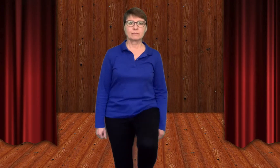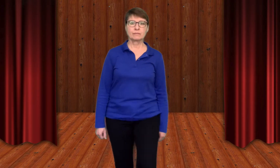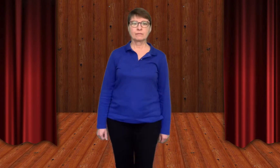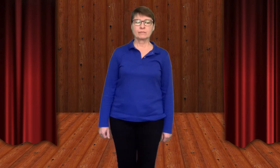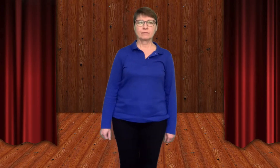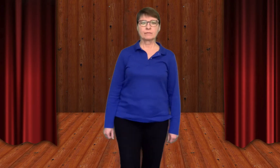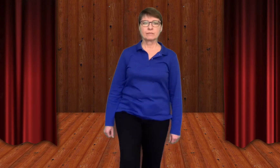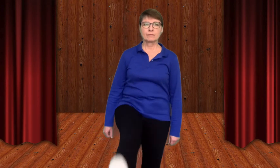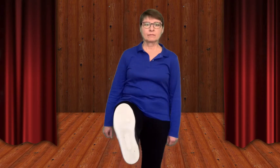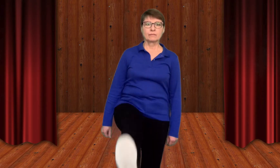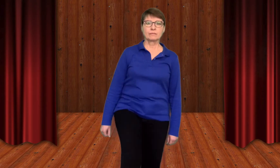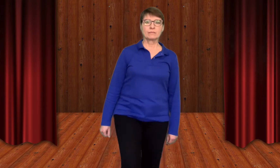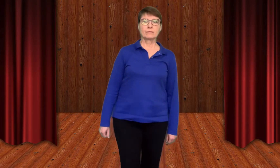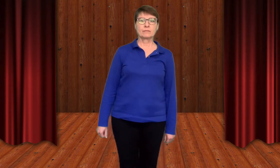Keep it simple.